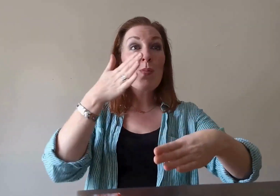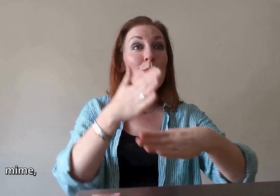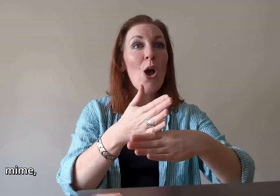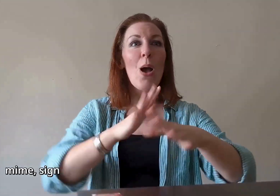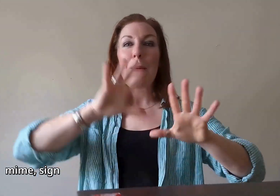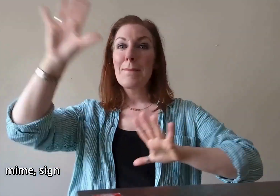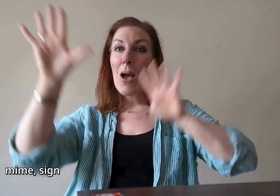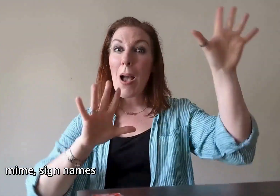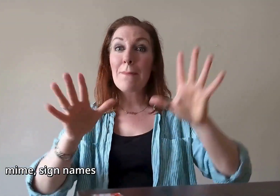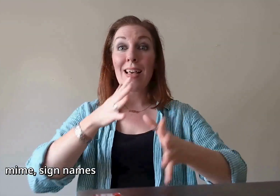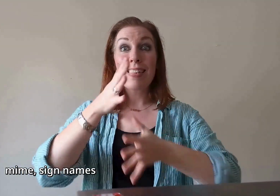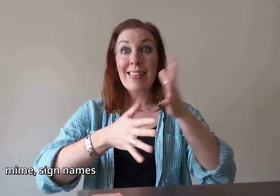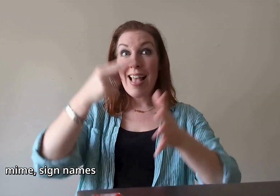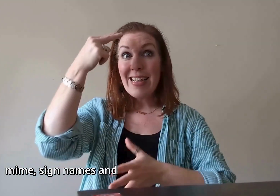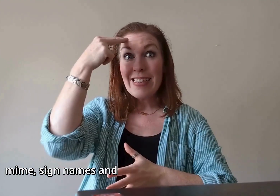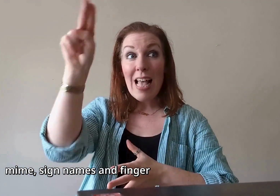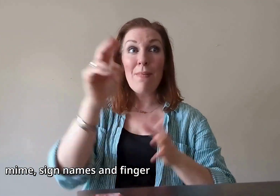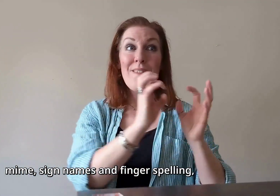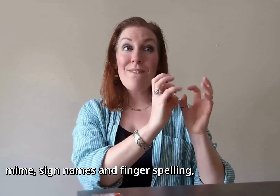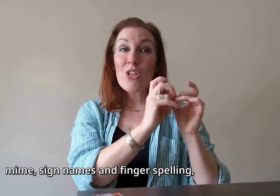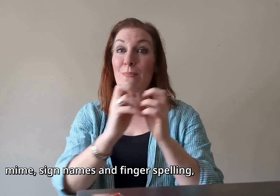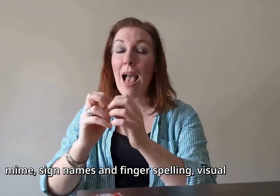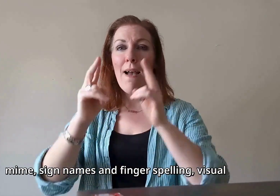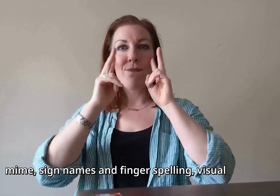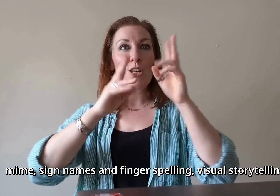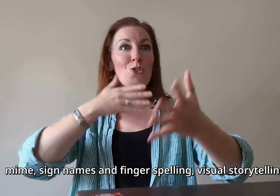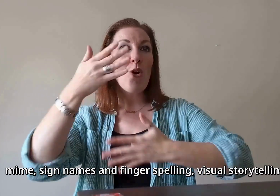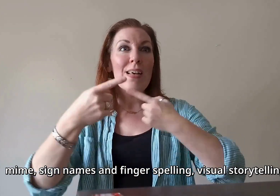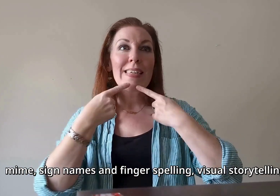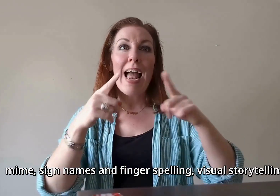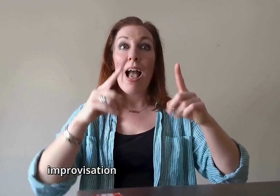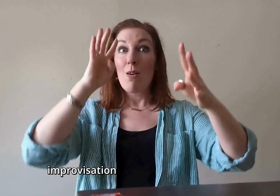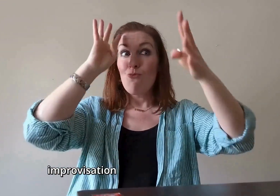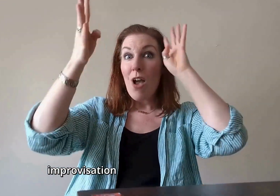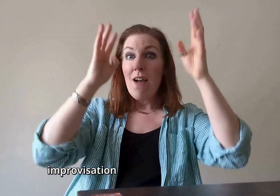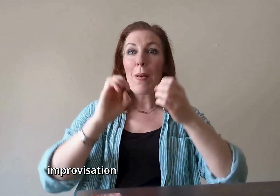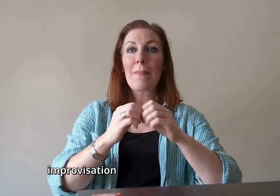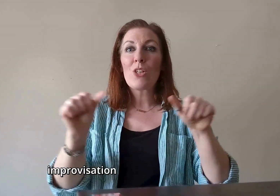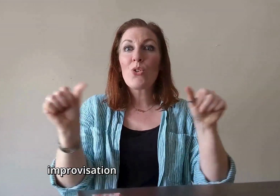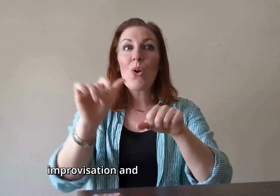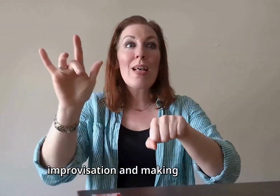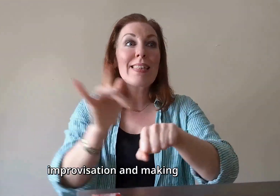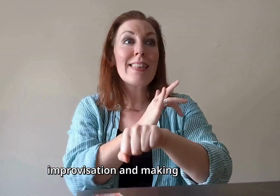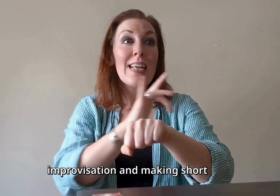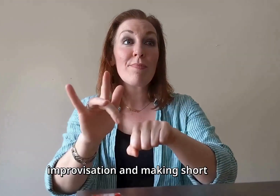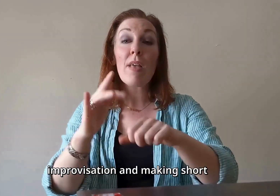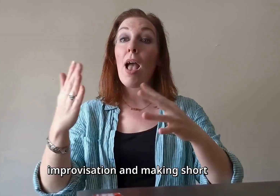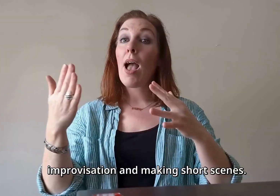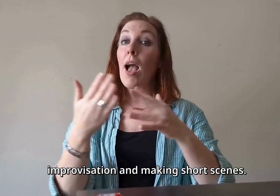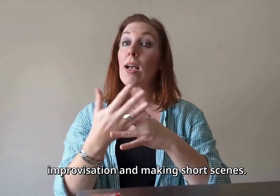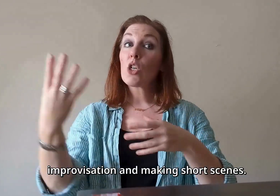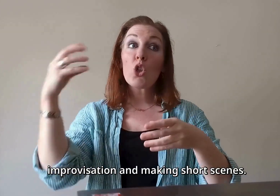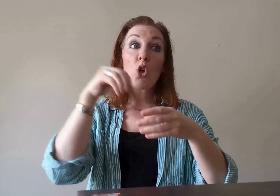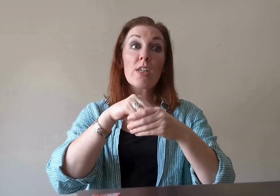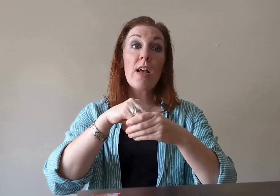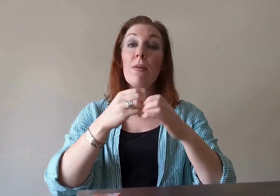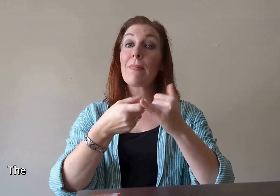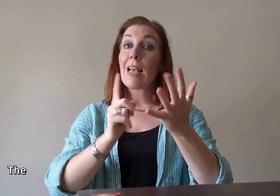mime, sign names and fingerspelling, visual storytelling, improvisation and making short scenes. The